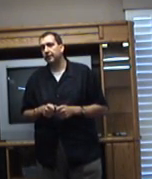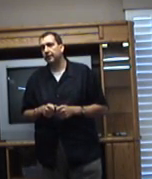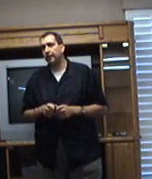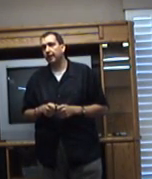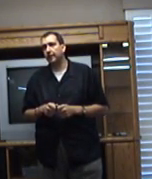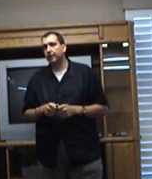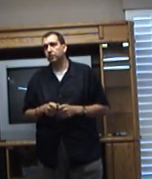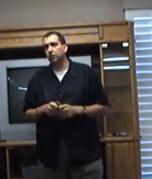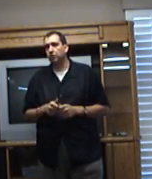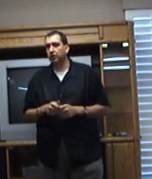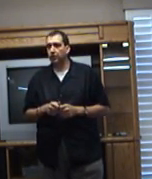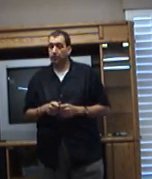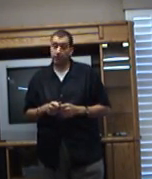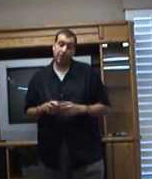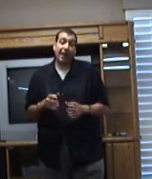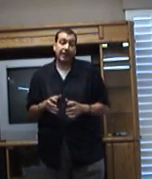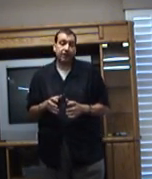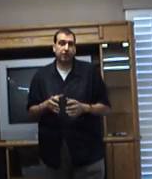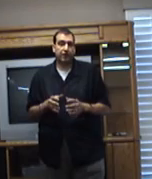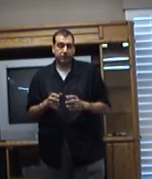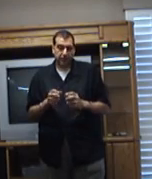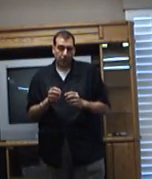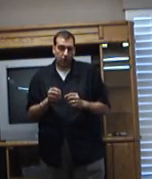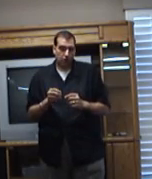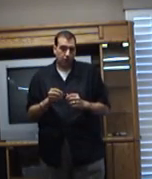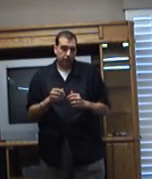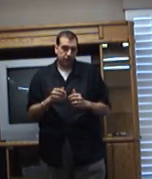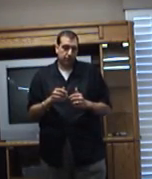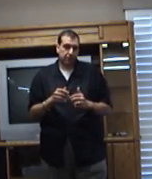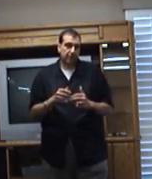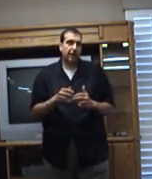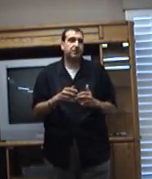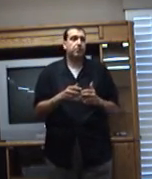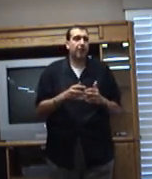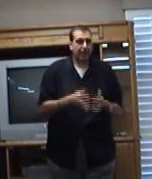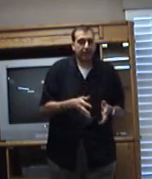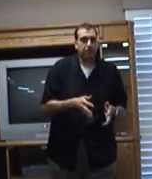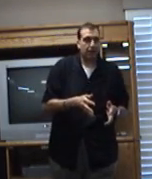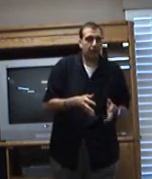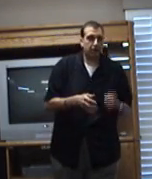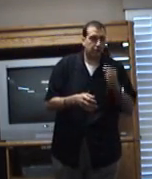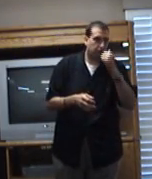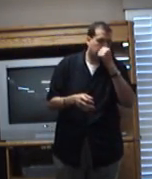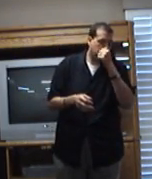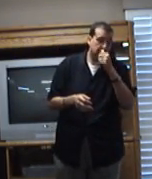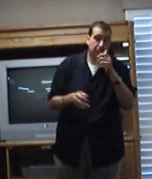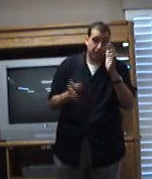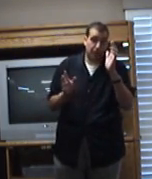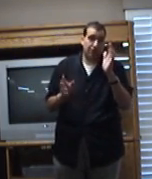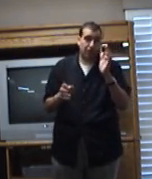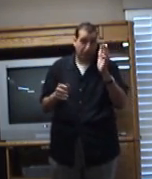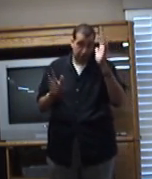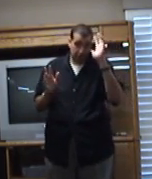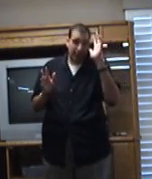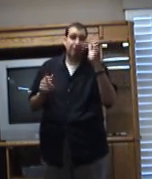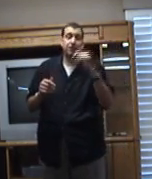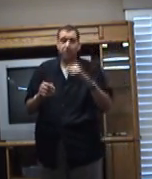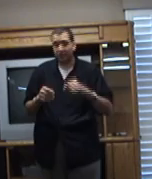so, you panic. Things that are something not to panic about, you know. Of course, by the way, my wife was laughing at me